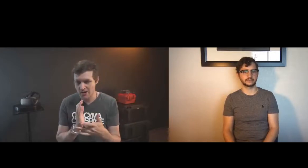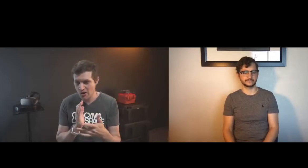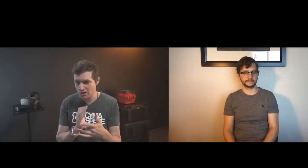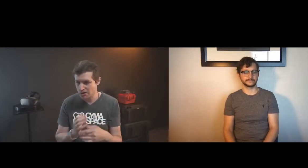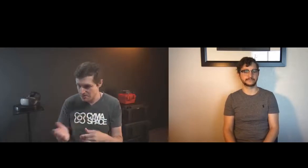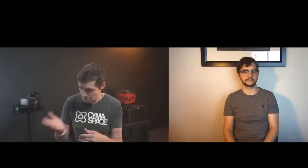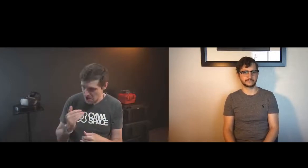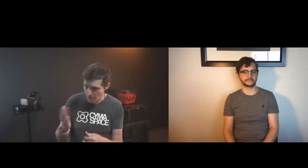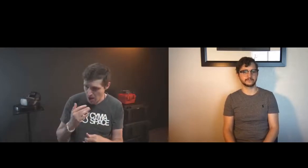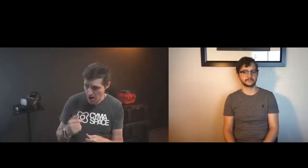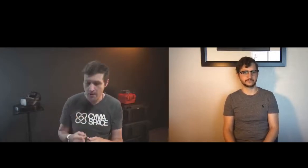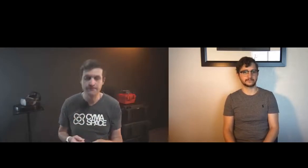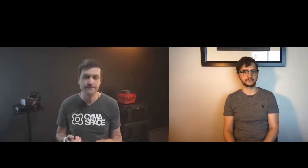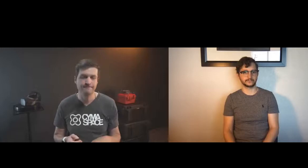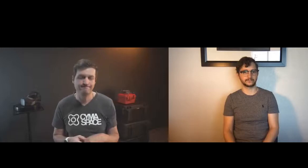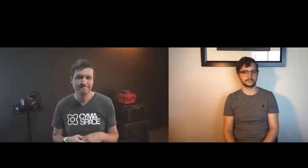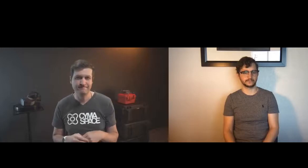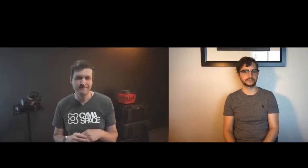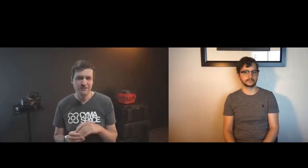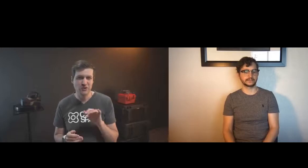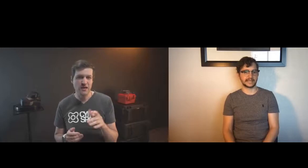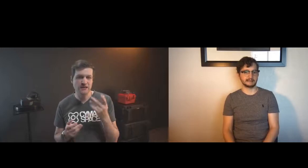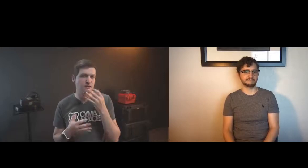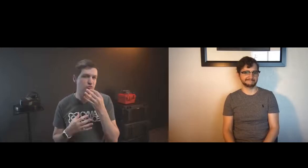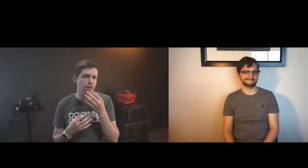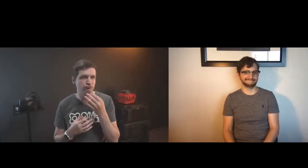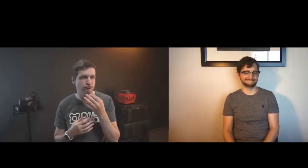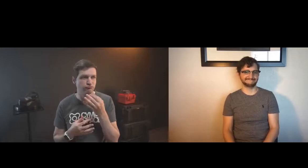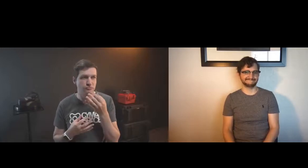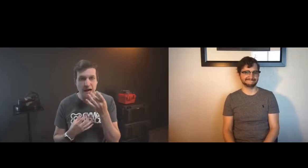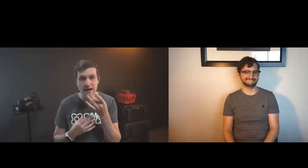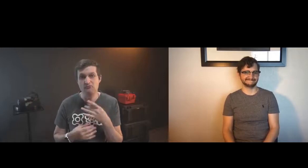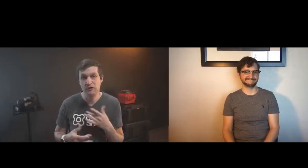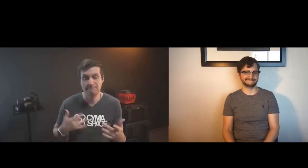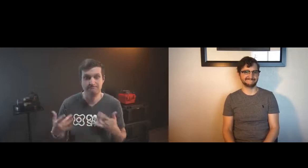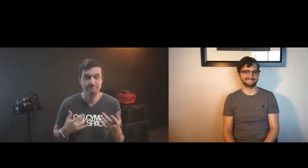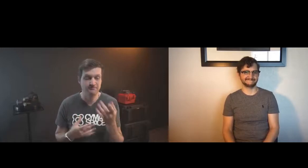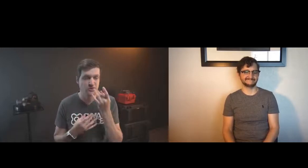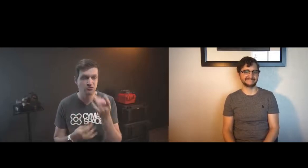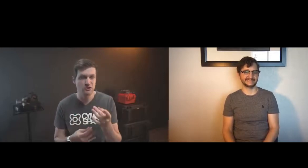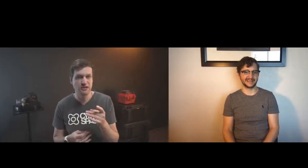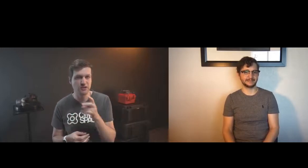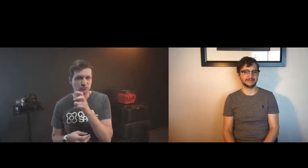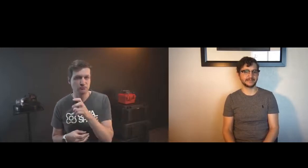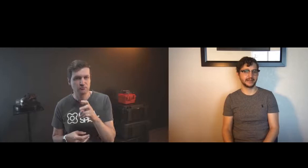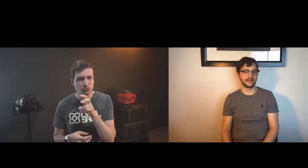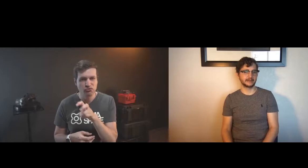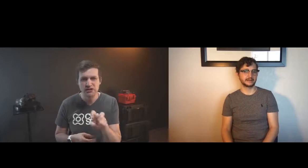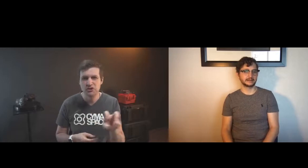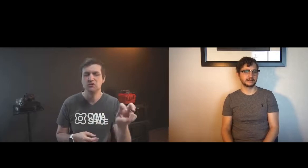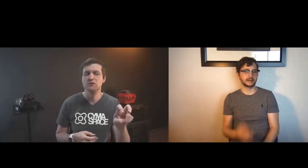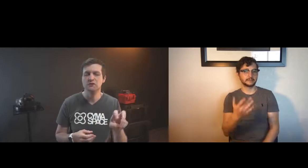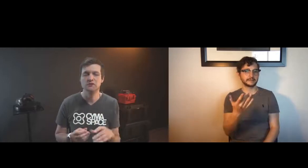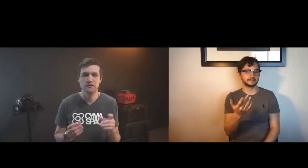own needs and make technologies and be welcome into these spaces and mentored so that's something that i'm really